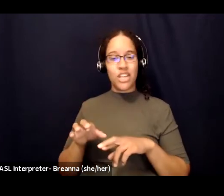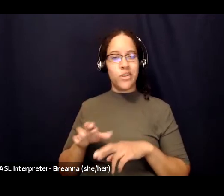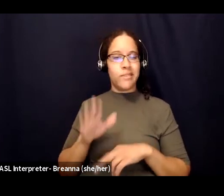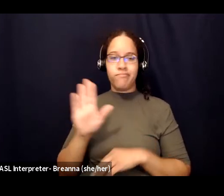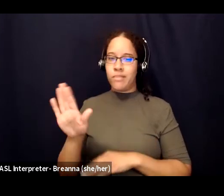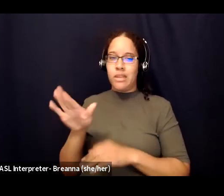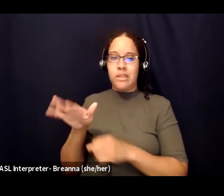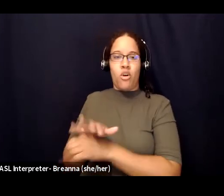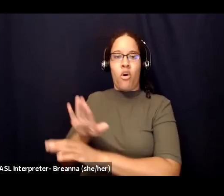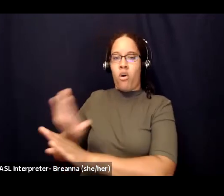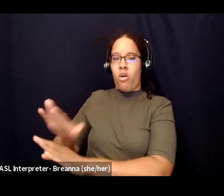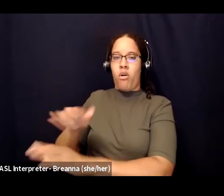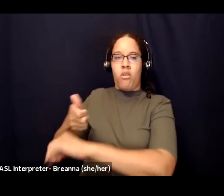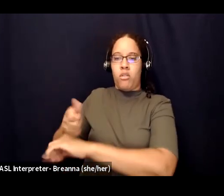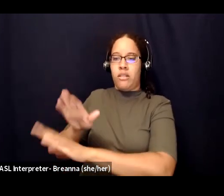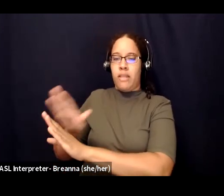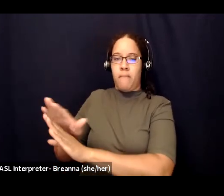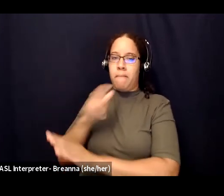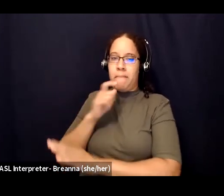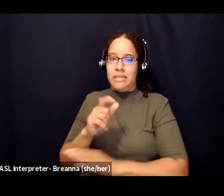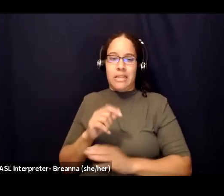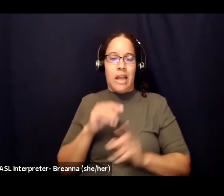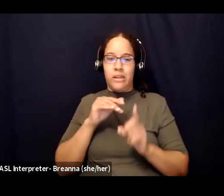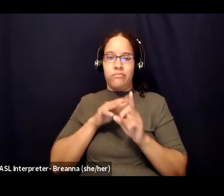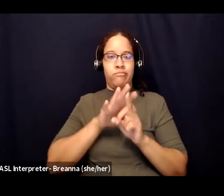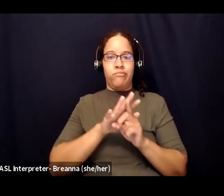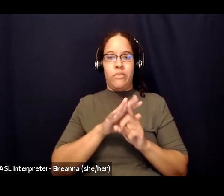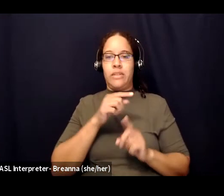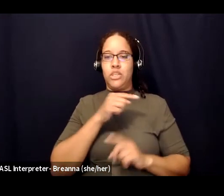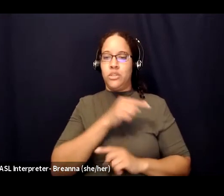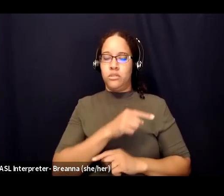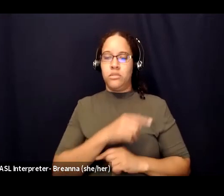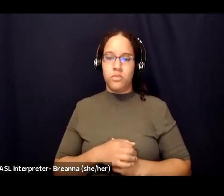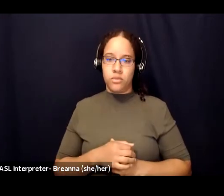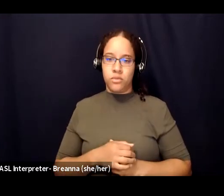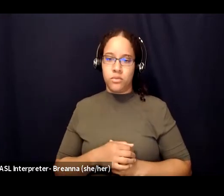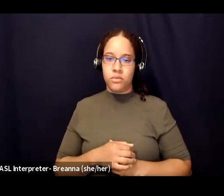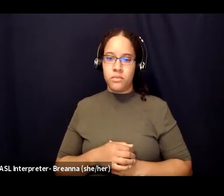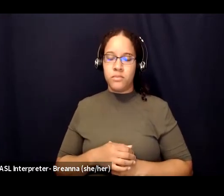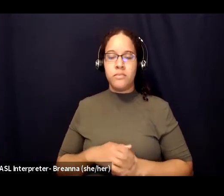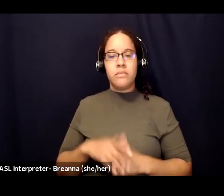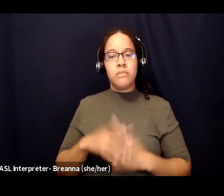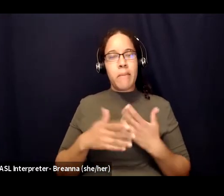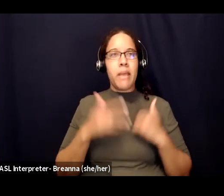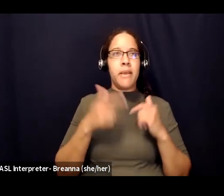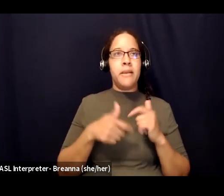your emotional safety needs and then reflect on why they may have reacted that way when you feel ready to do so